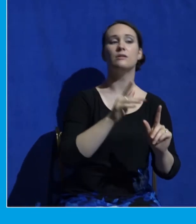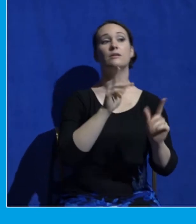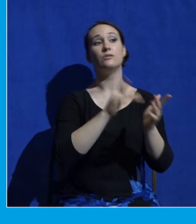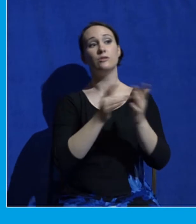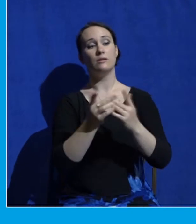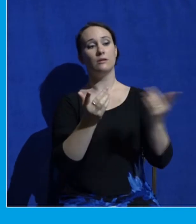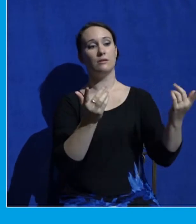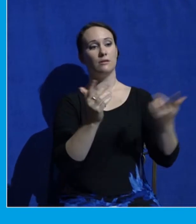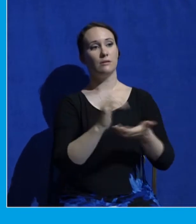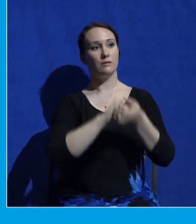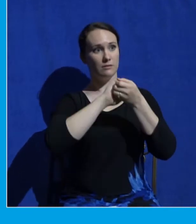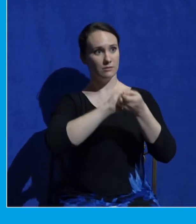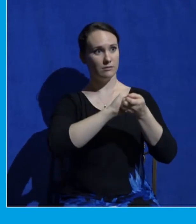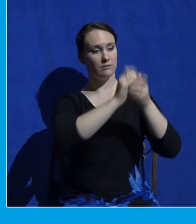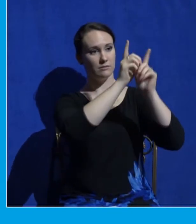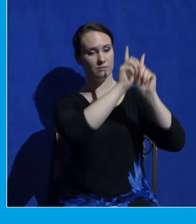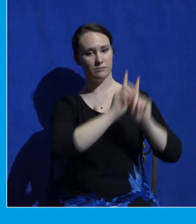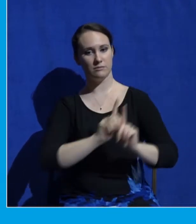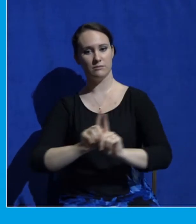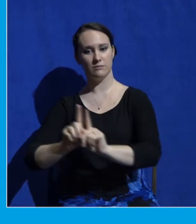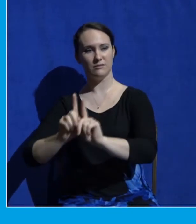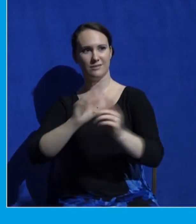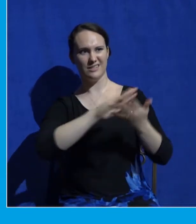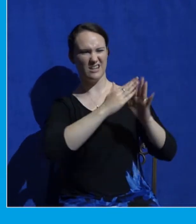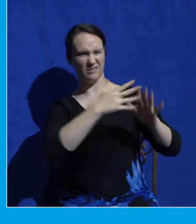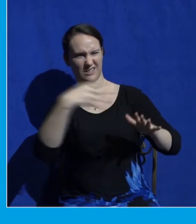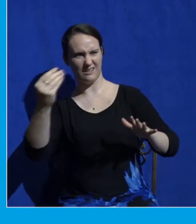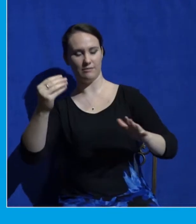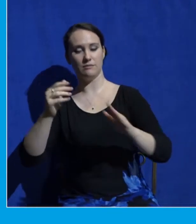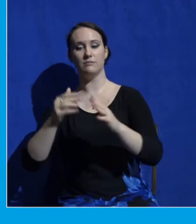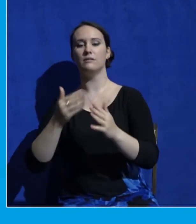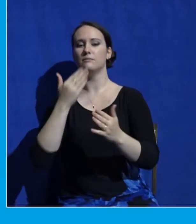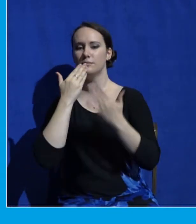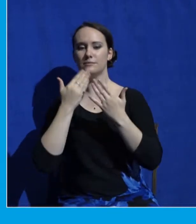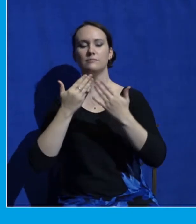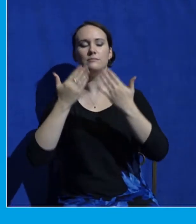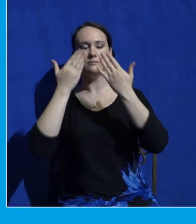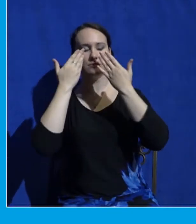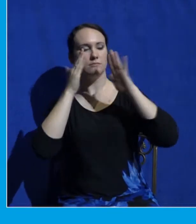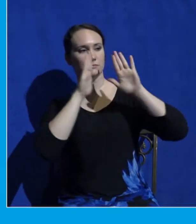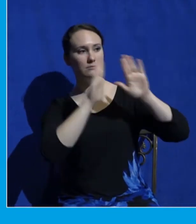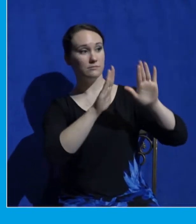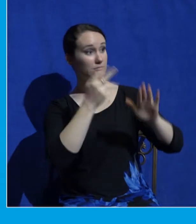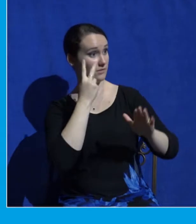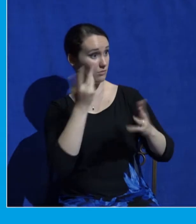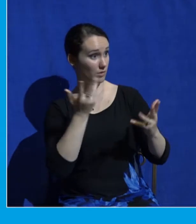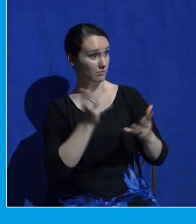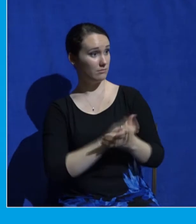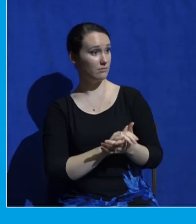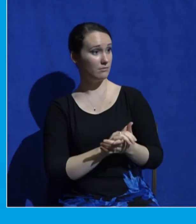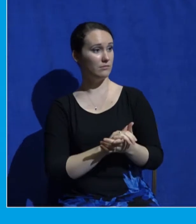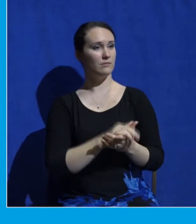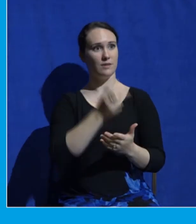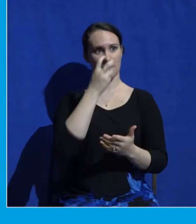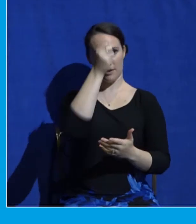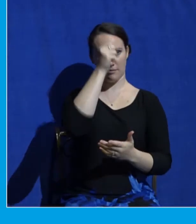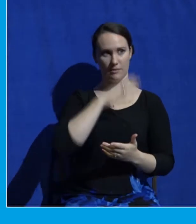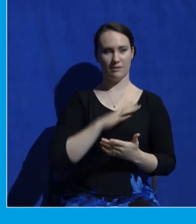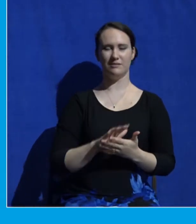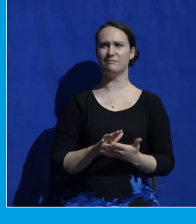out of the village. And when he had spit on his eyes and laid his hands on him, he asked him, Do you see anything? And he looked up and said, see people, but